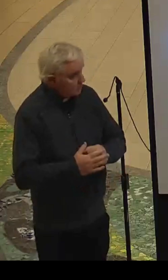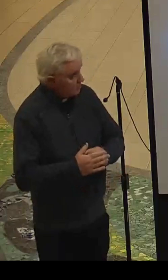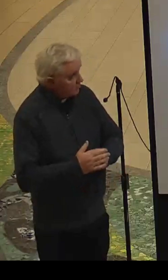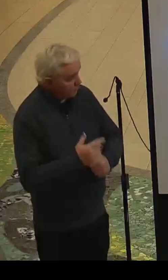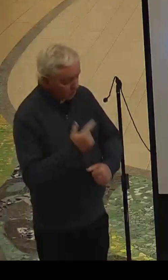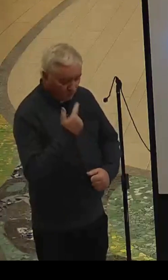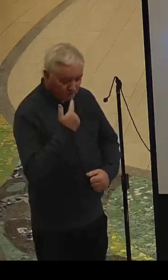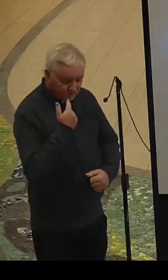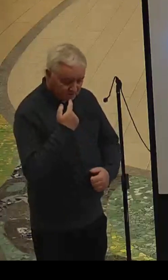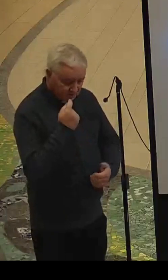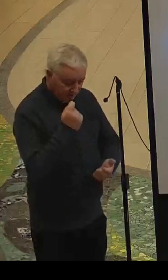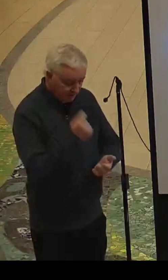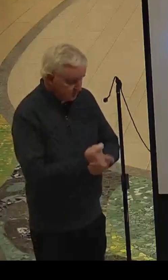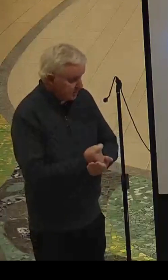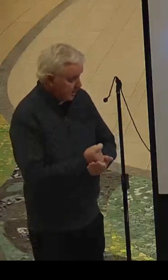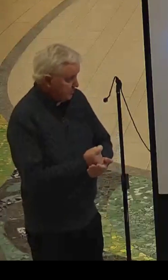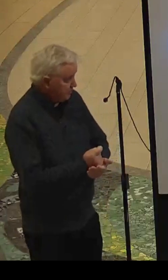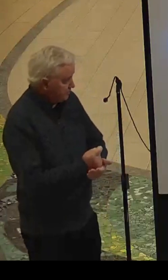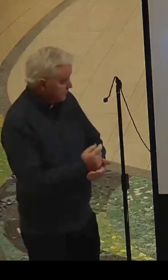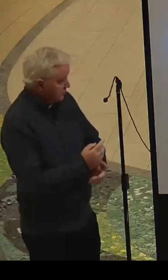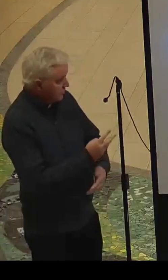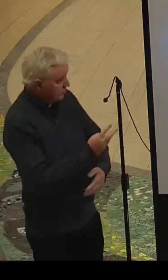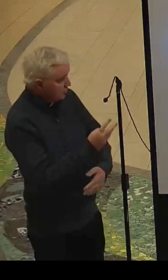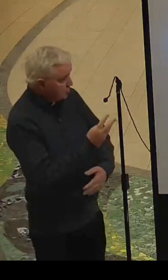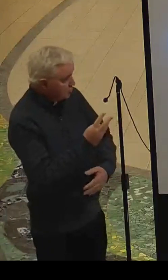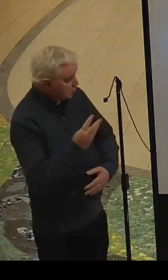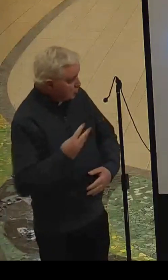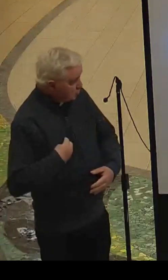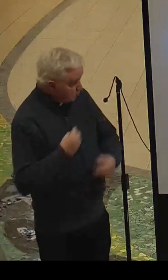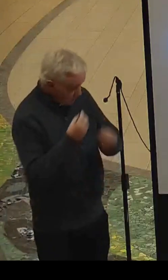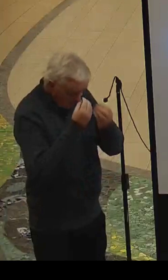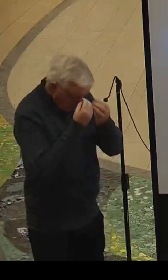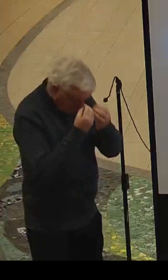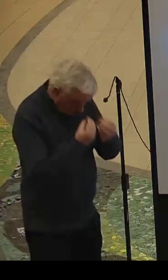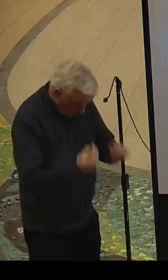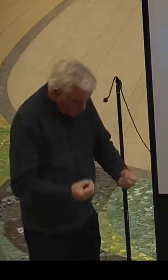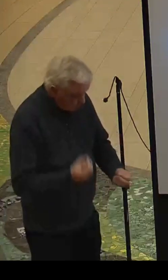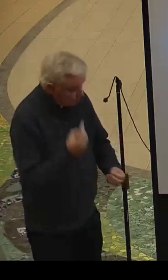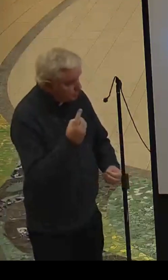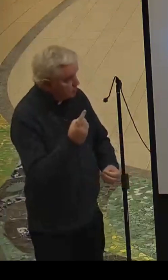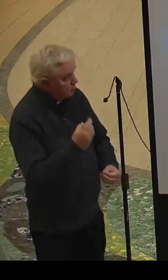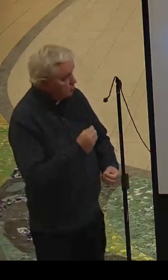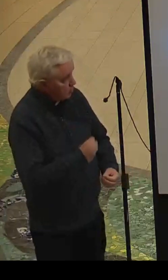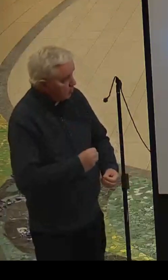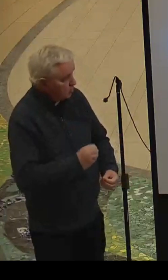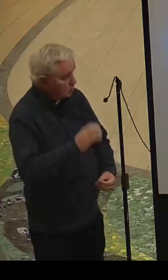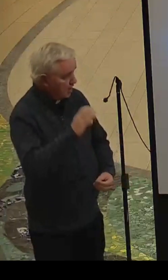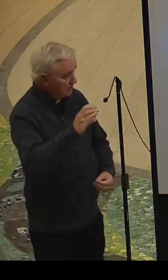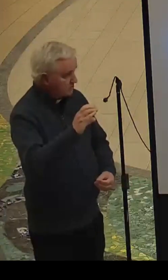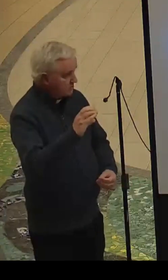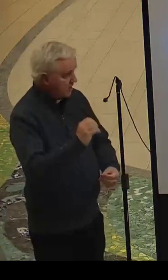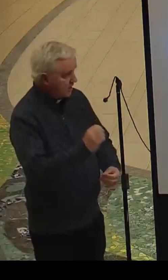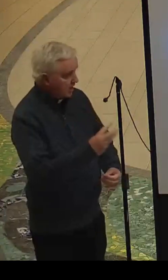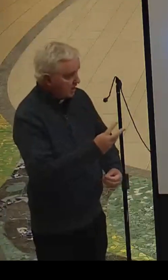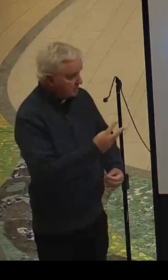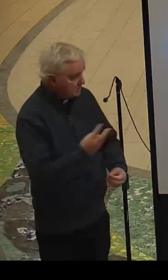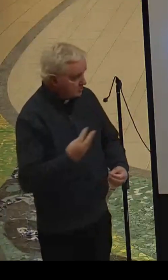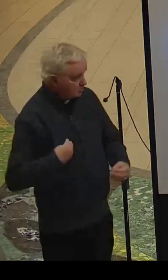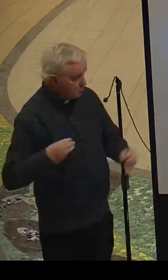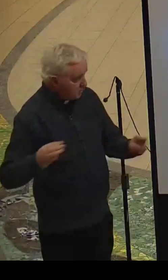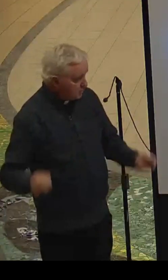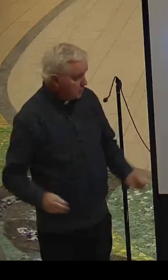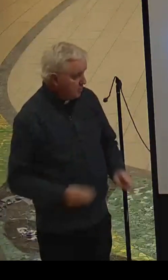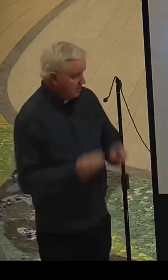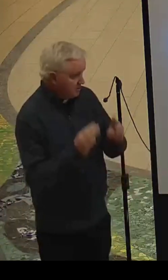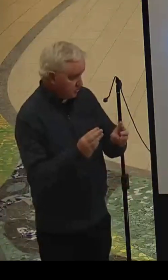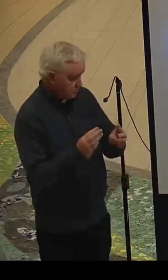for the second time. We adore you, O Christ, and